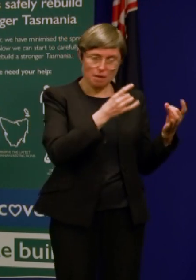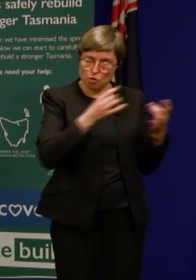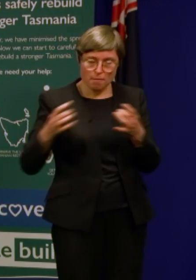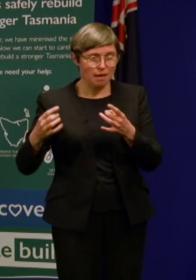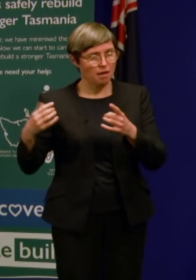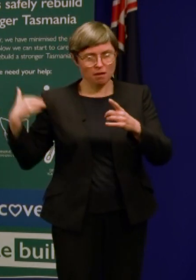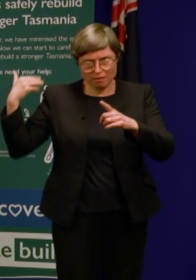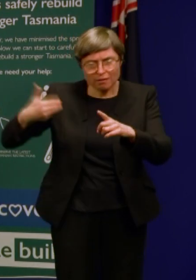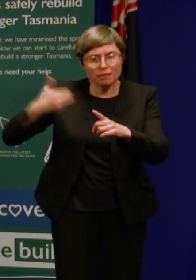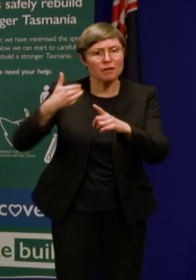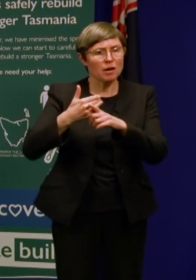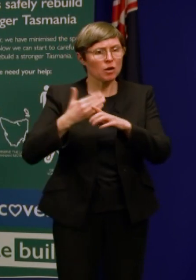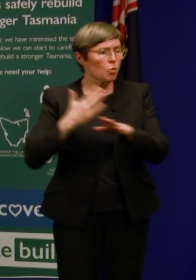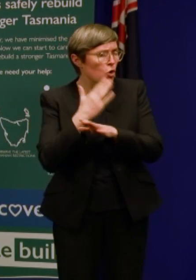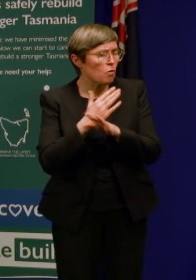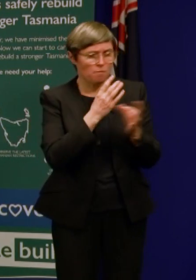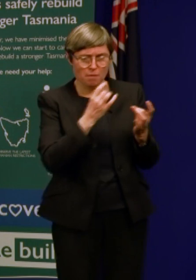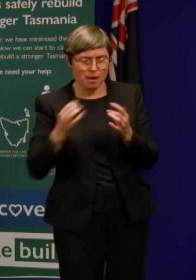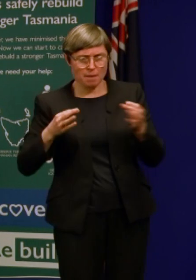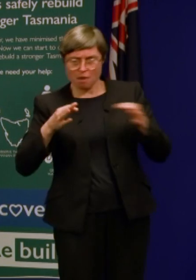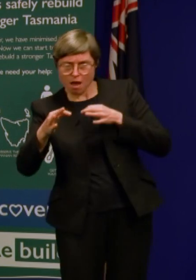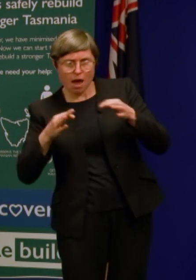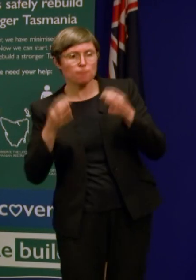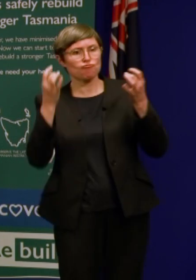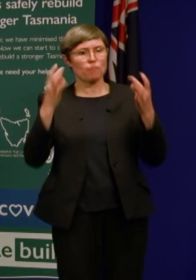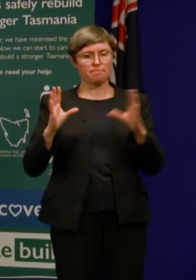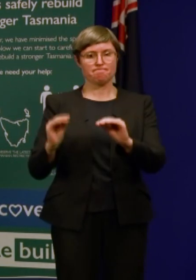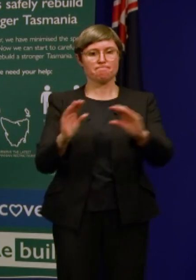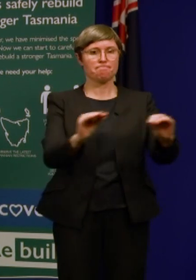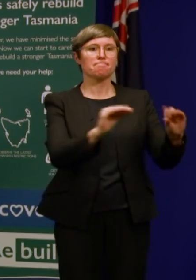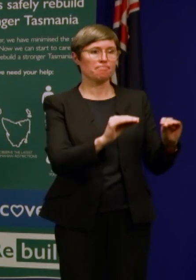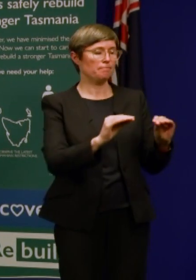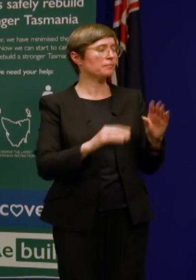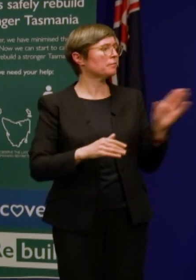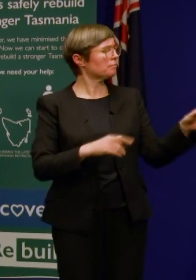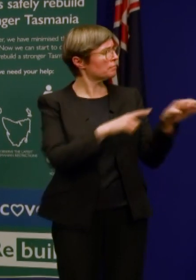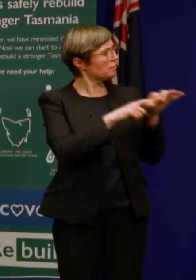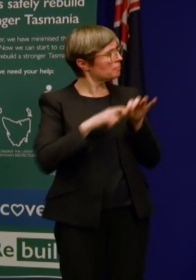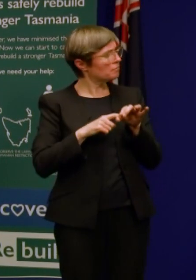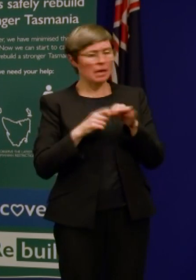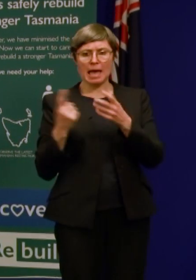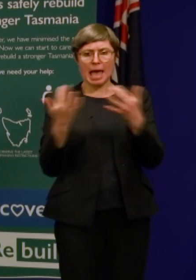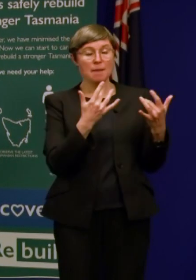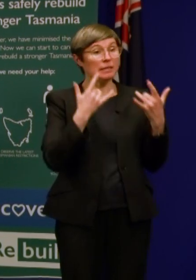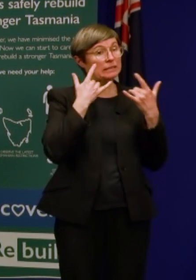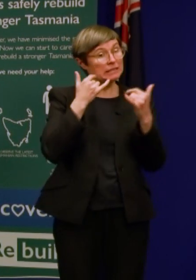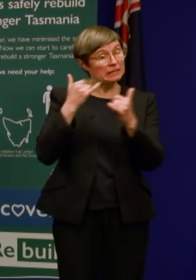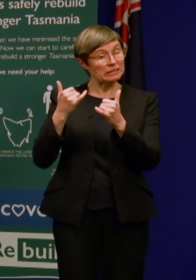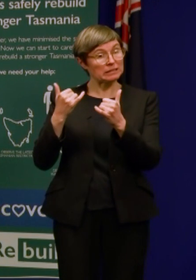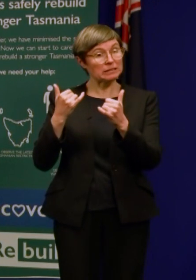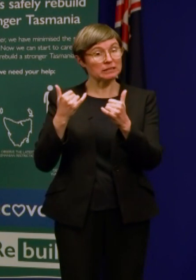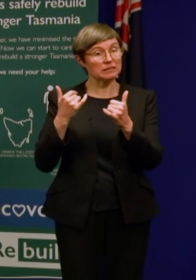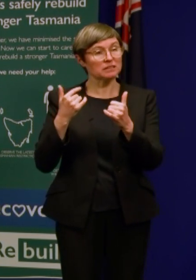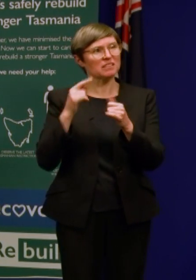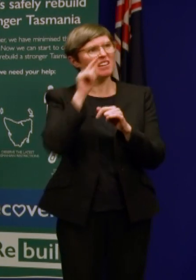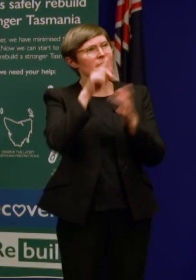and months now to deal effectively with it. And just on the number of people getting tests, have you seen that jump since things